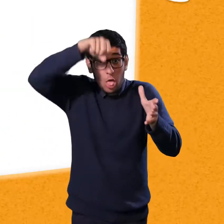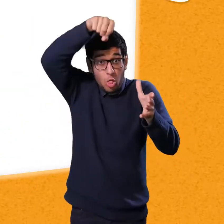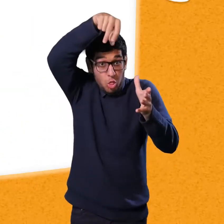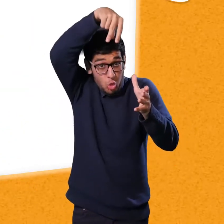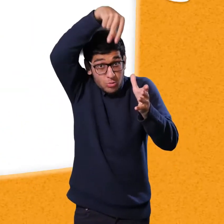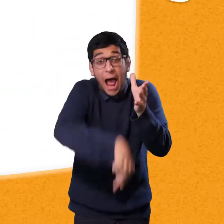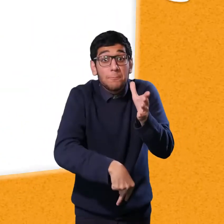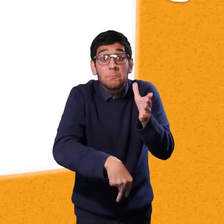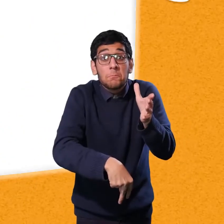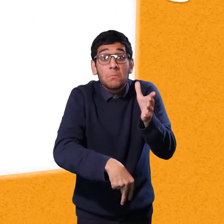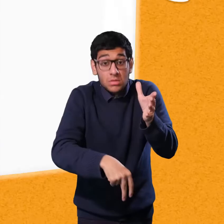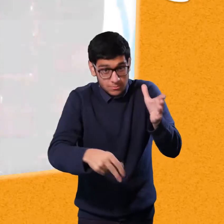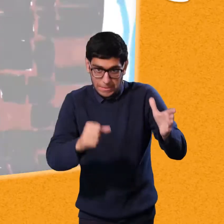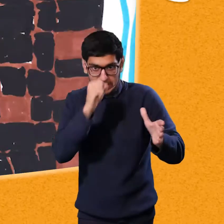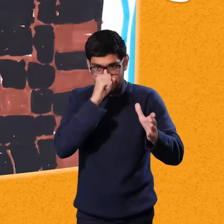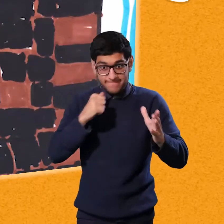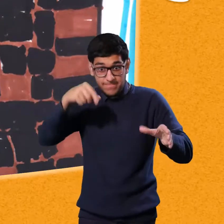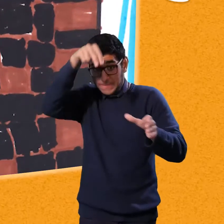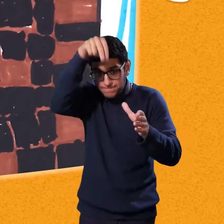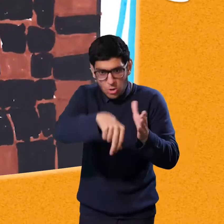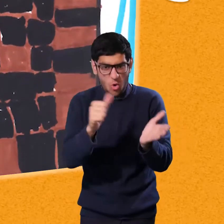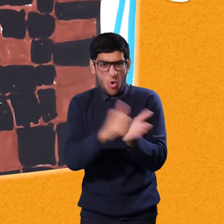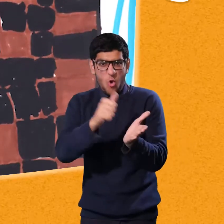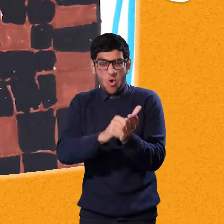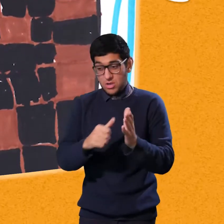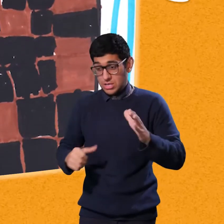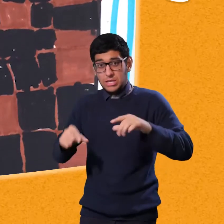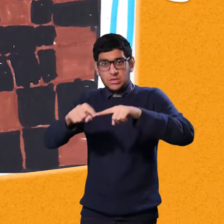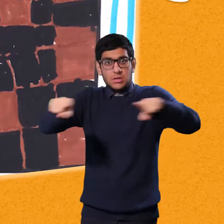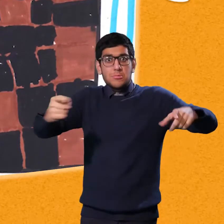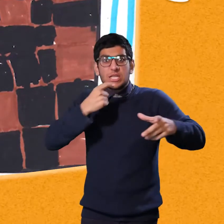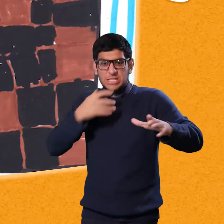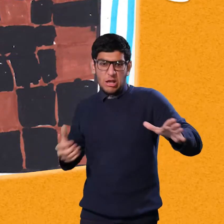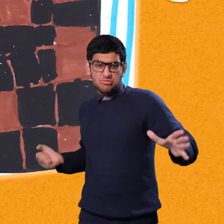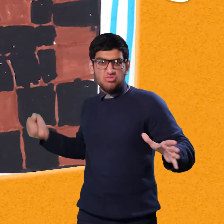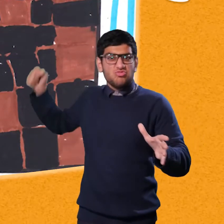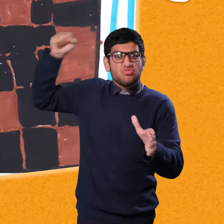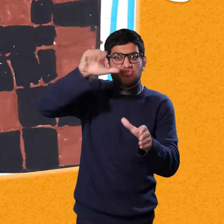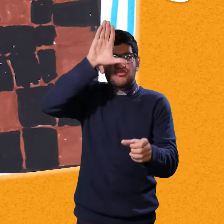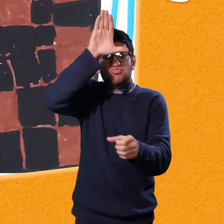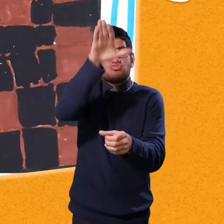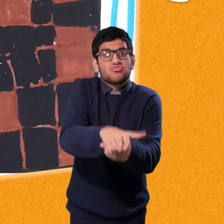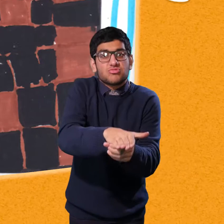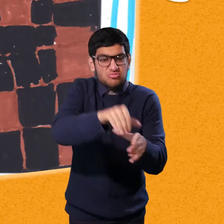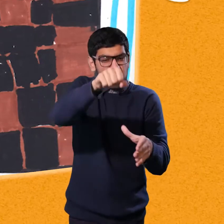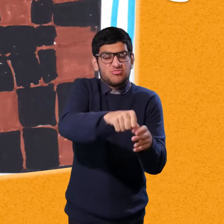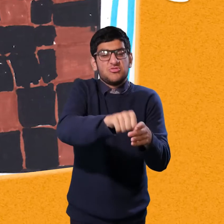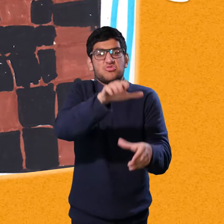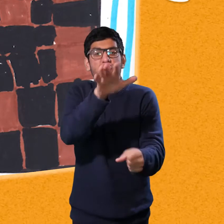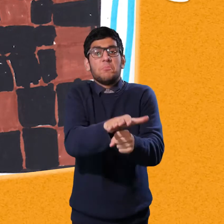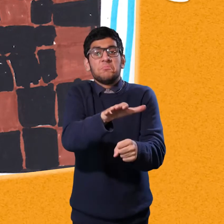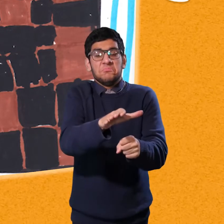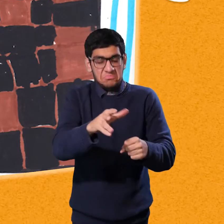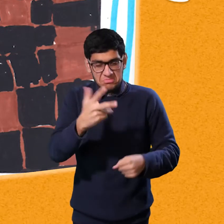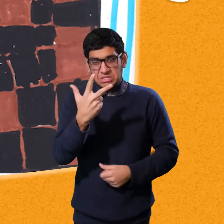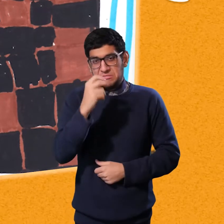in the fireplace. And the wolf plopped straight into it. And the pigs were ready with the lid. And they clanged